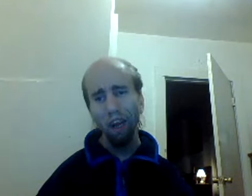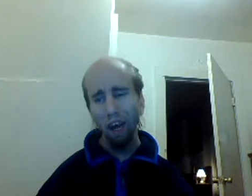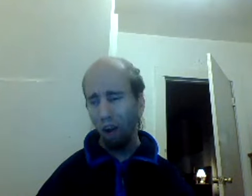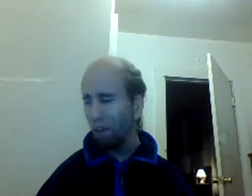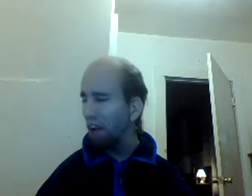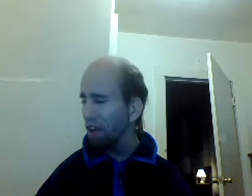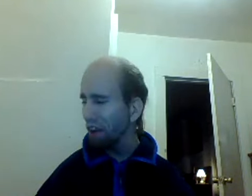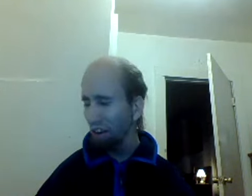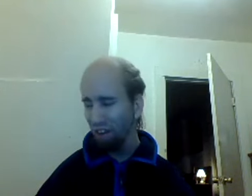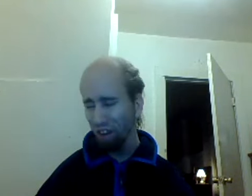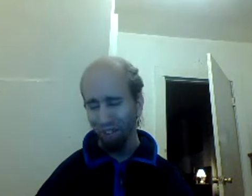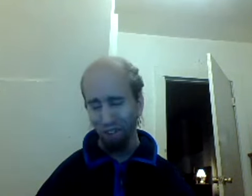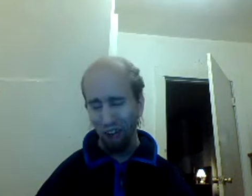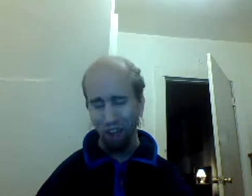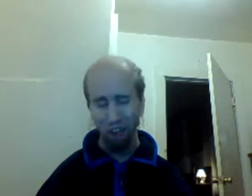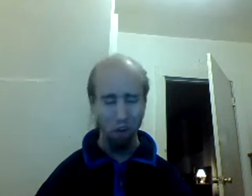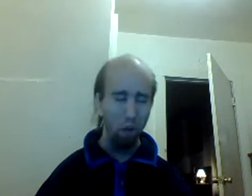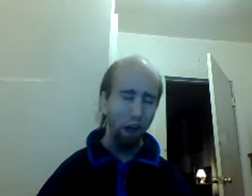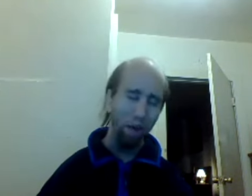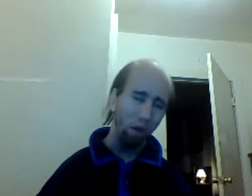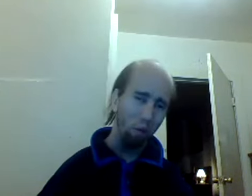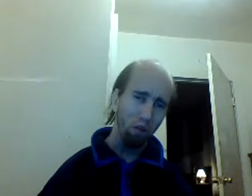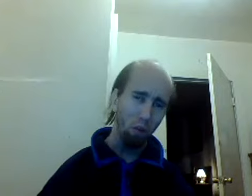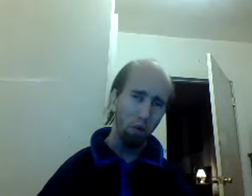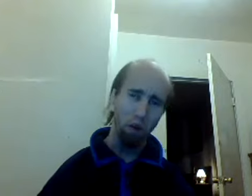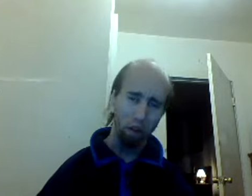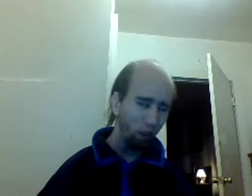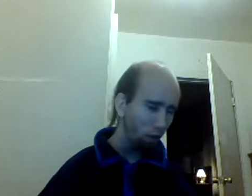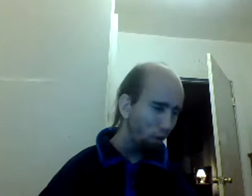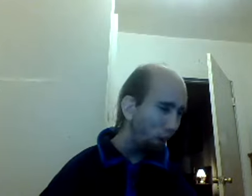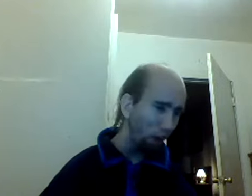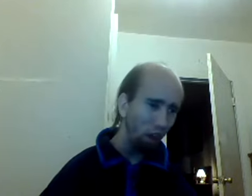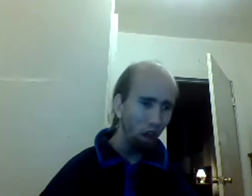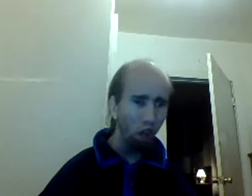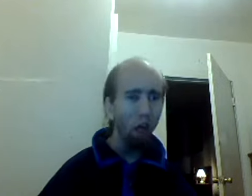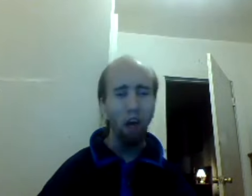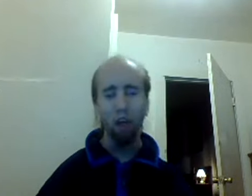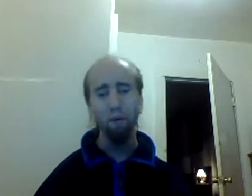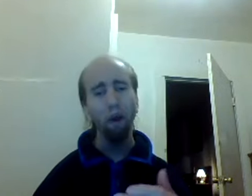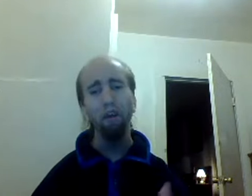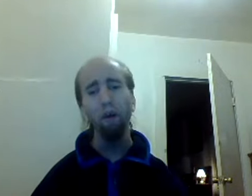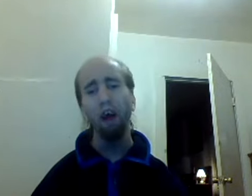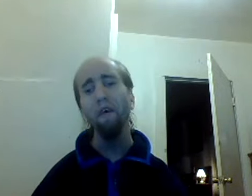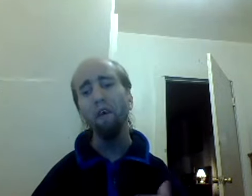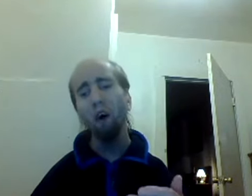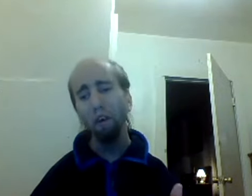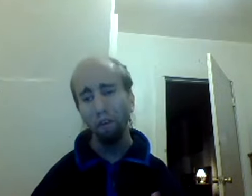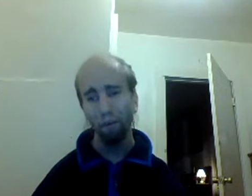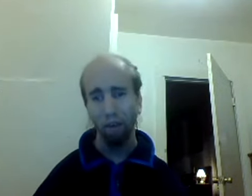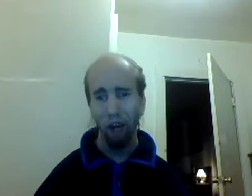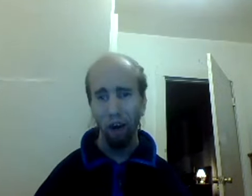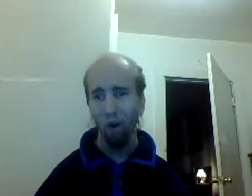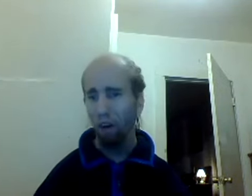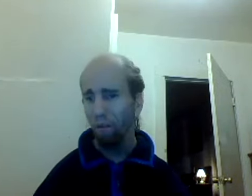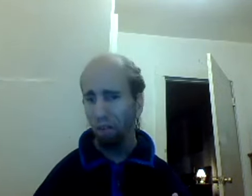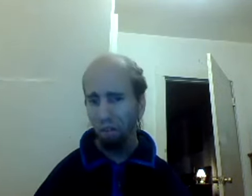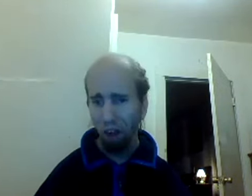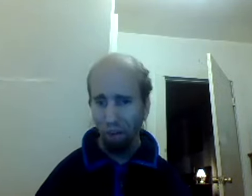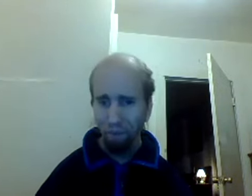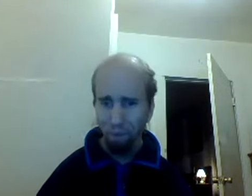and yeah I'm not knocking the fact that you may have helped some people and that's great I commend you and I applaud you for that a hundred percent